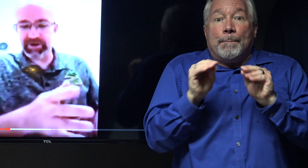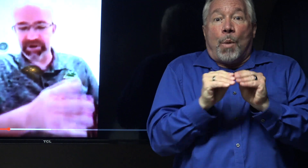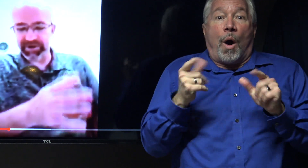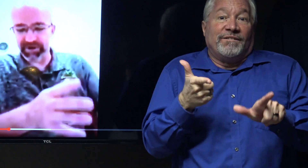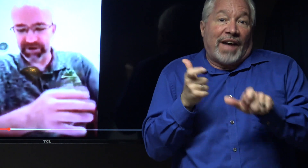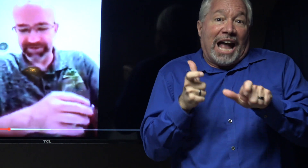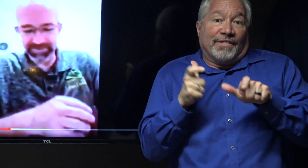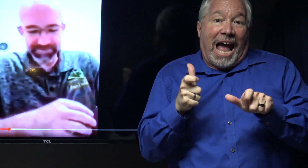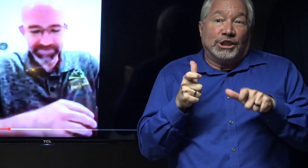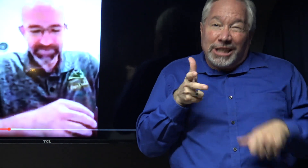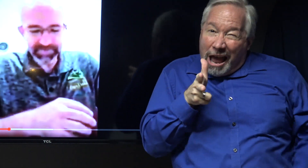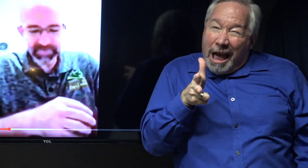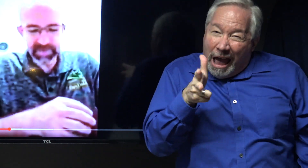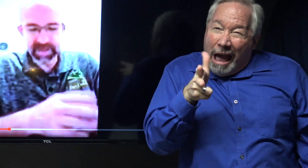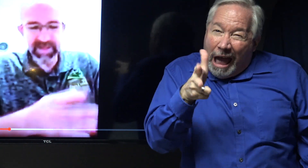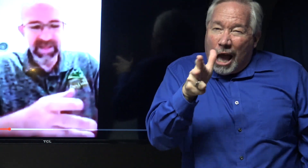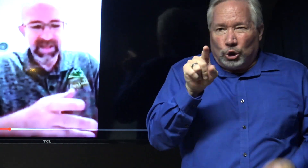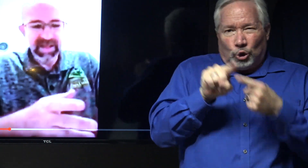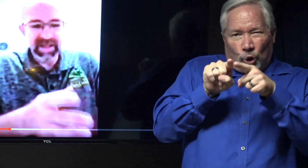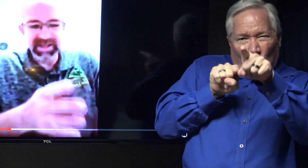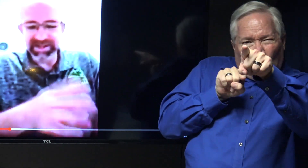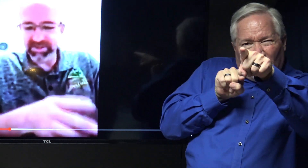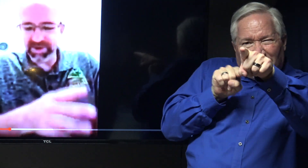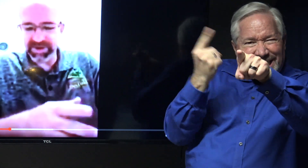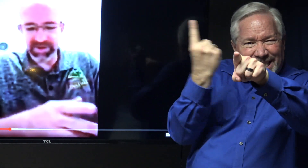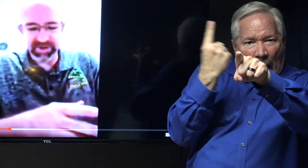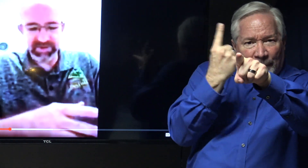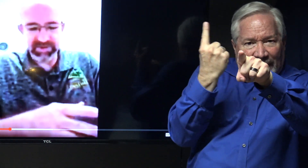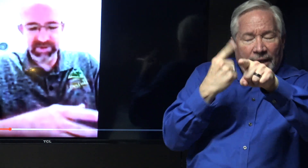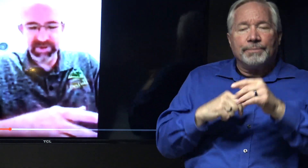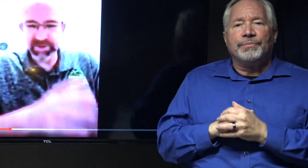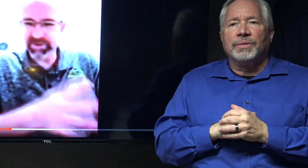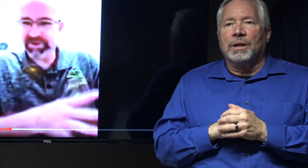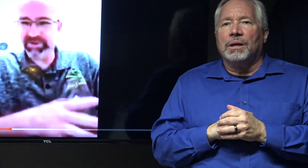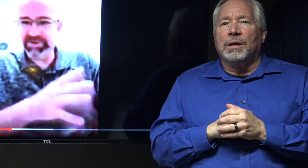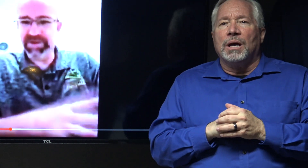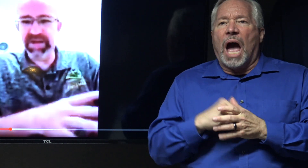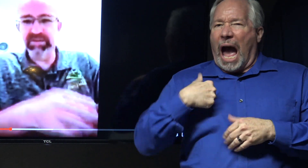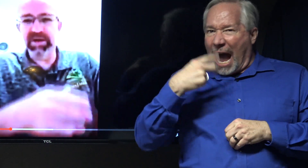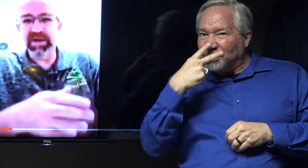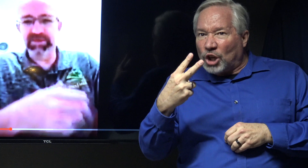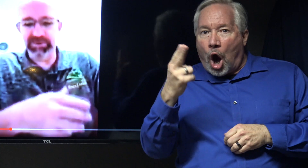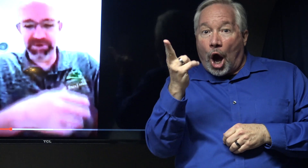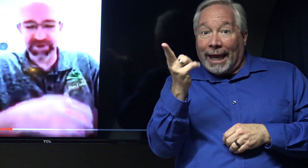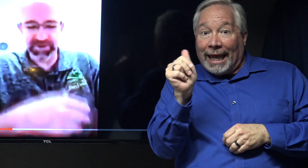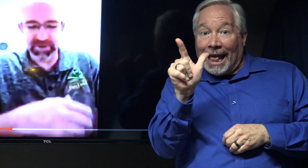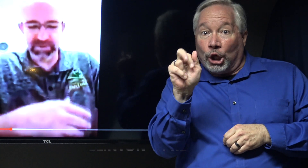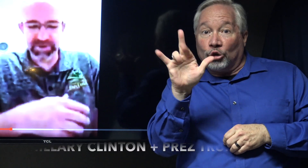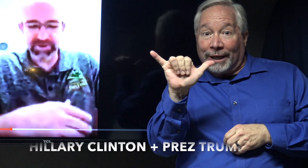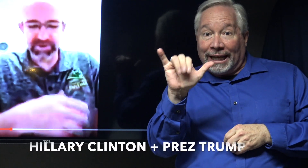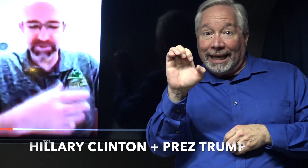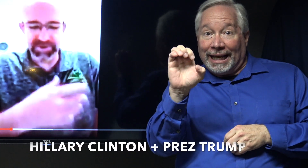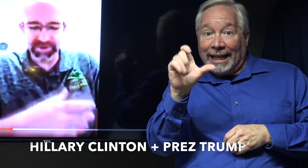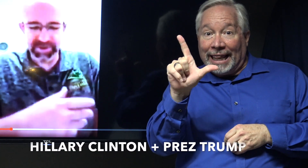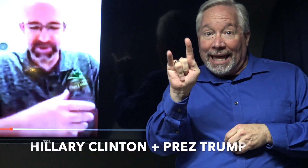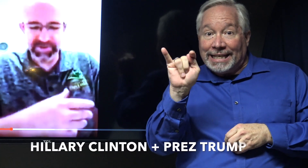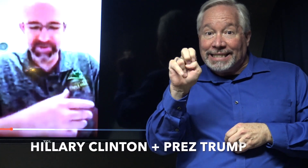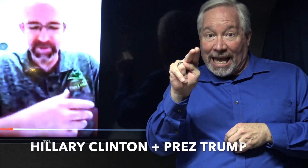towards a target. And this is where I saw Hillary Clinton was standing behind President Trump. President Trump was on his knees.